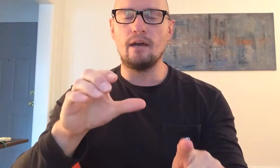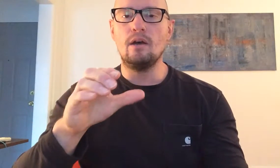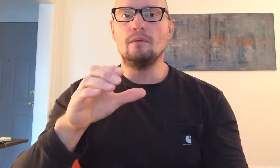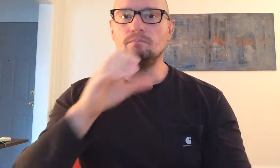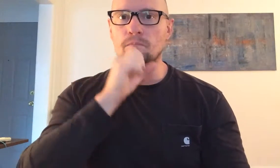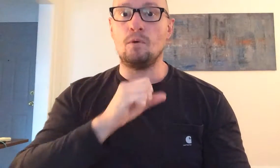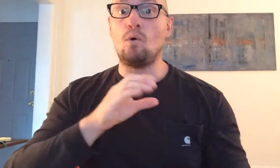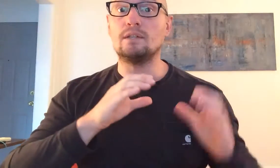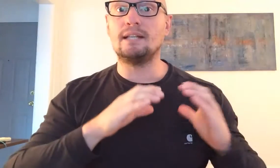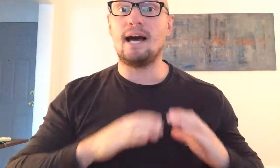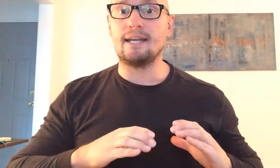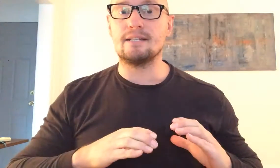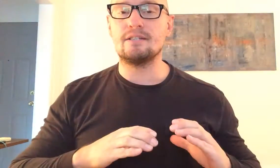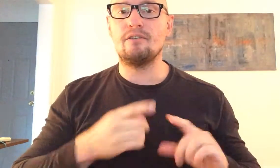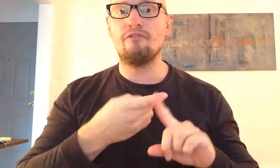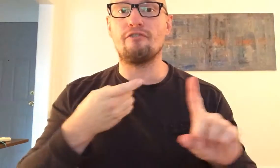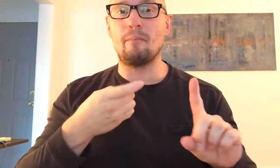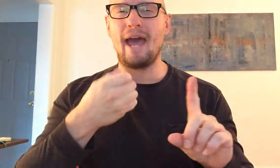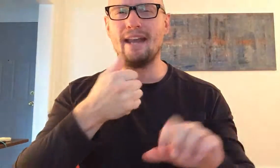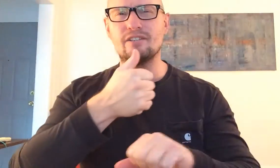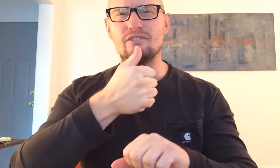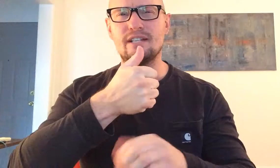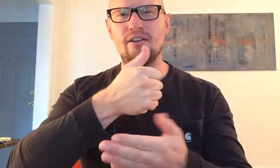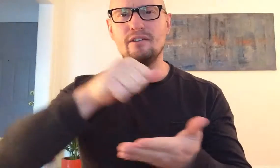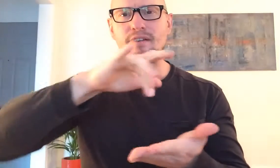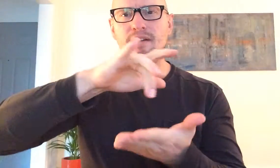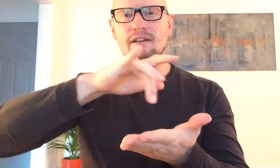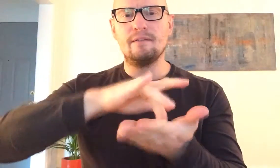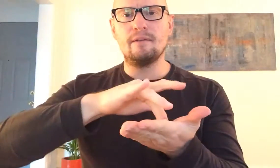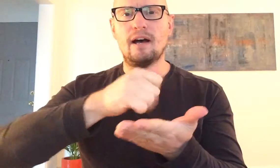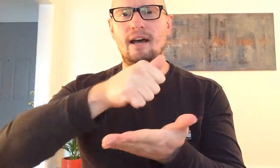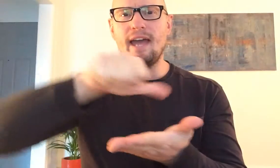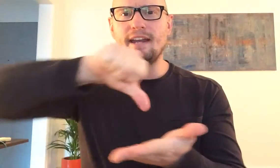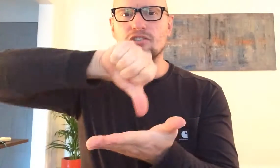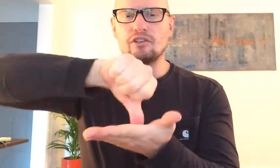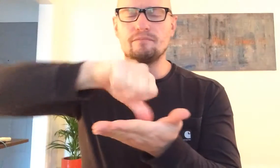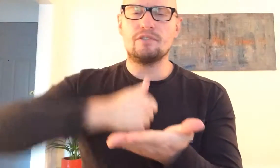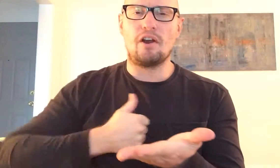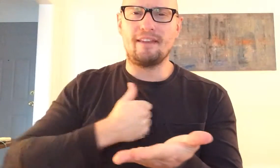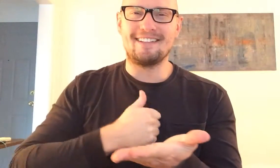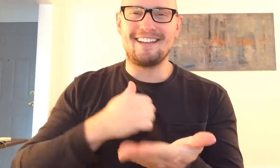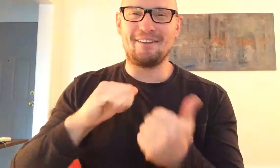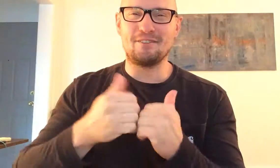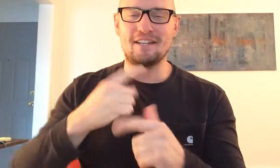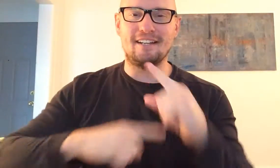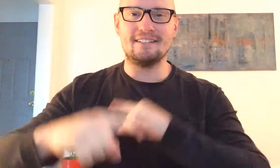old clients from Anikster Center Anikster sorry that's how you sign it